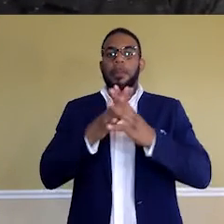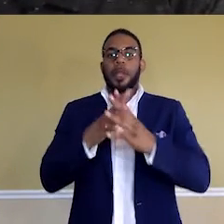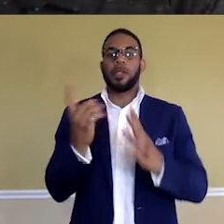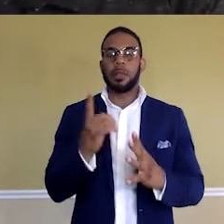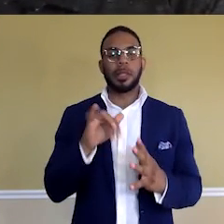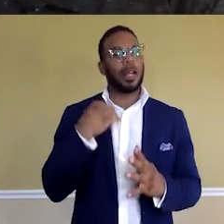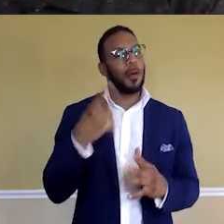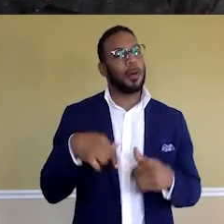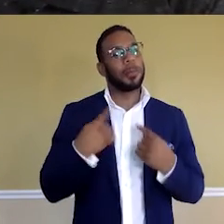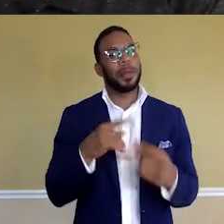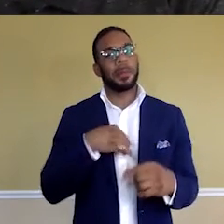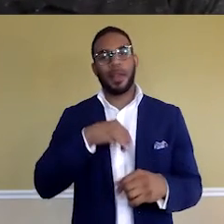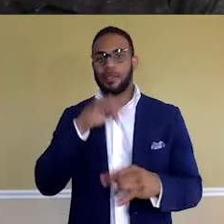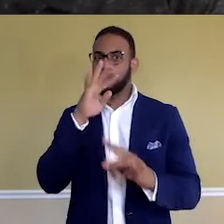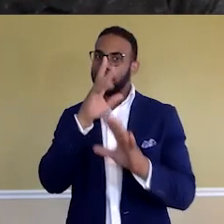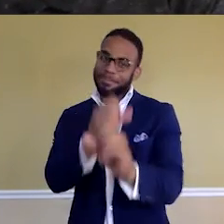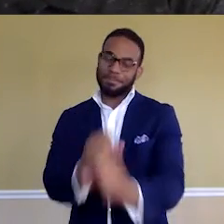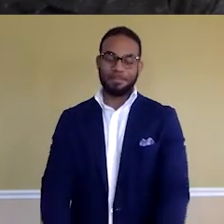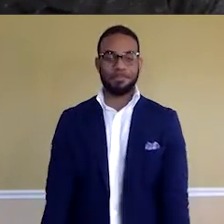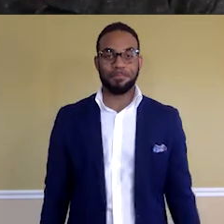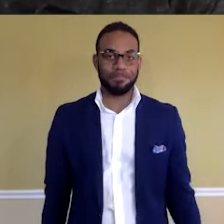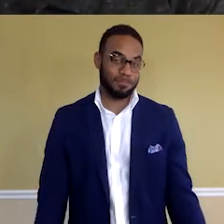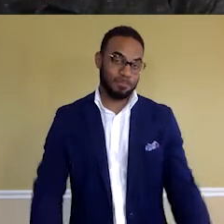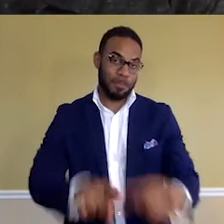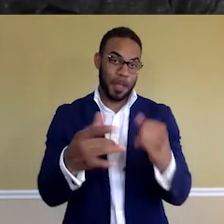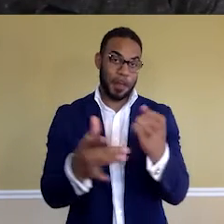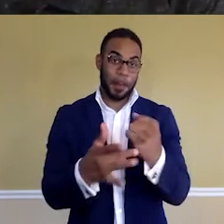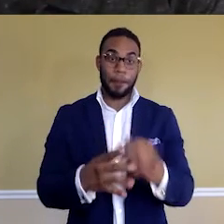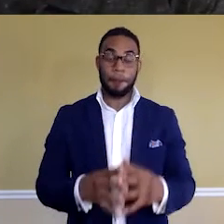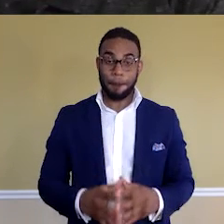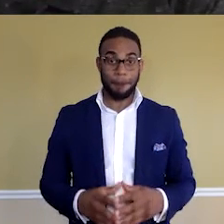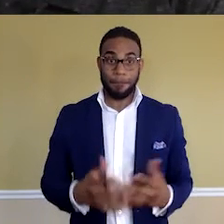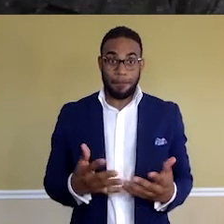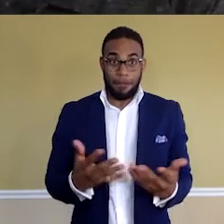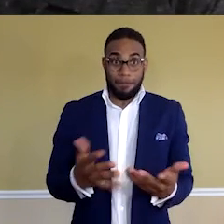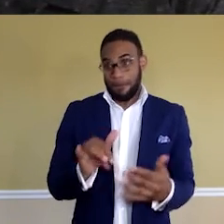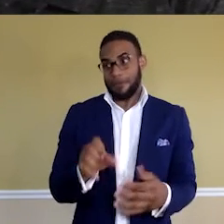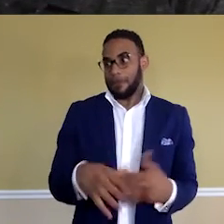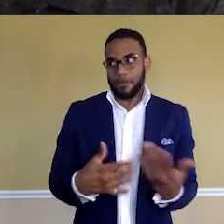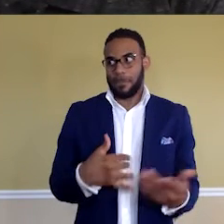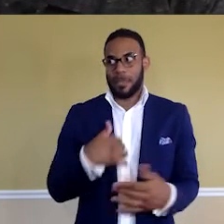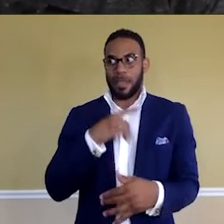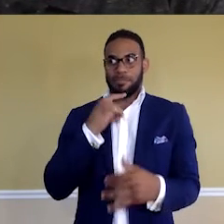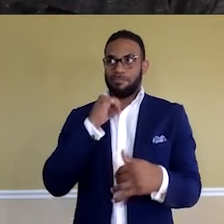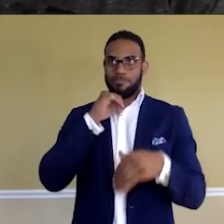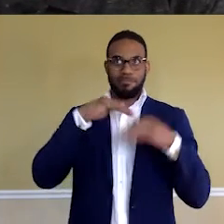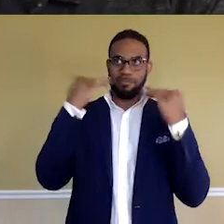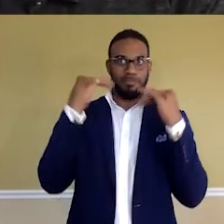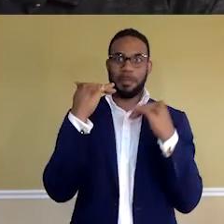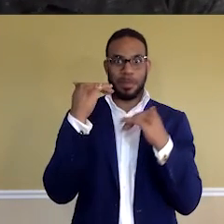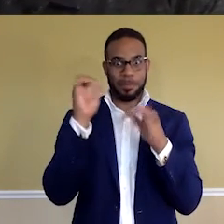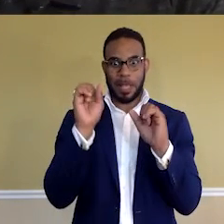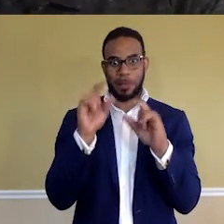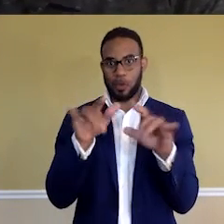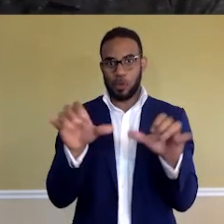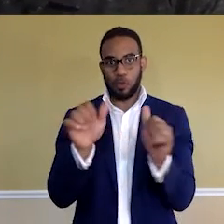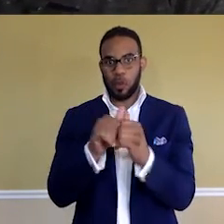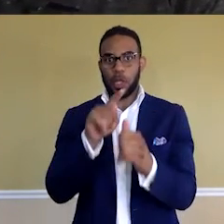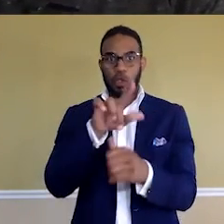always been my fascination with technology. The unlimited possibilities you can do with it, with the tools that we have